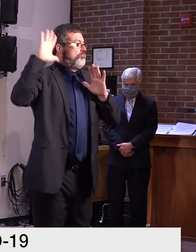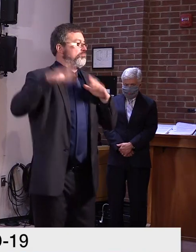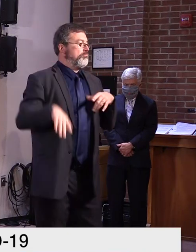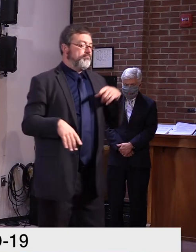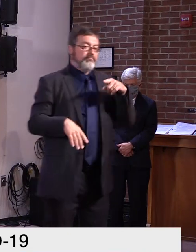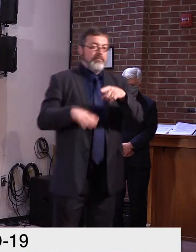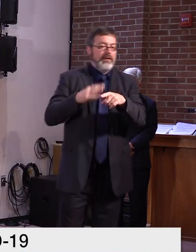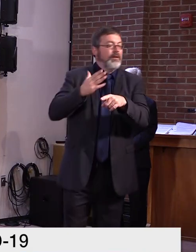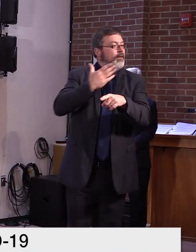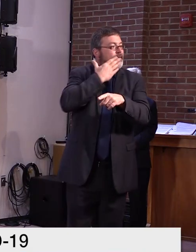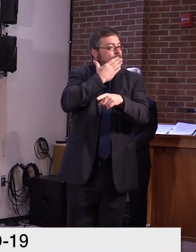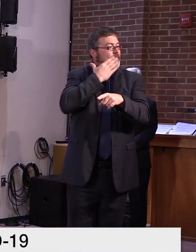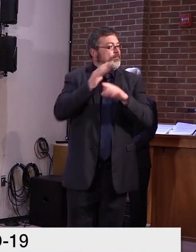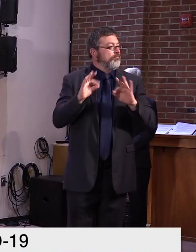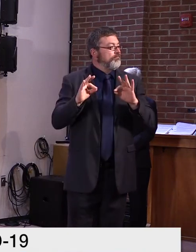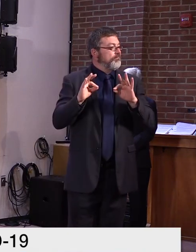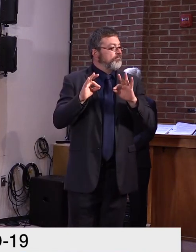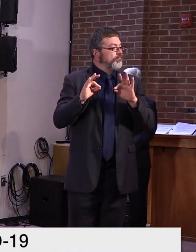April, Burlington Free Press.